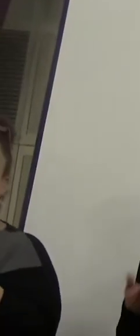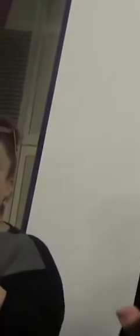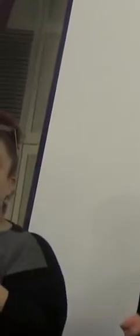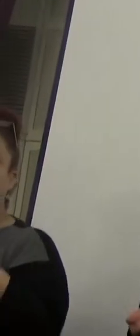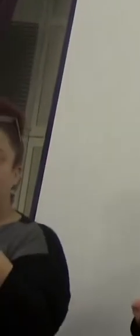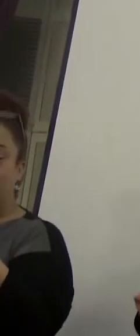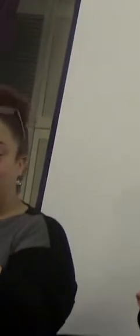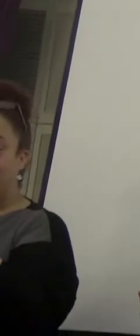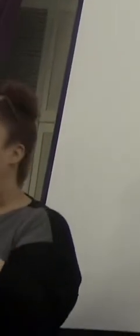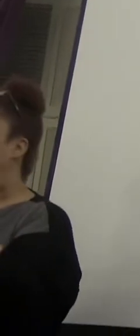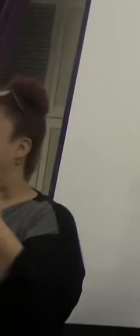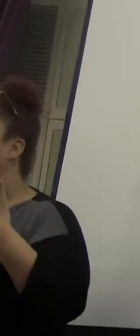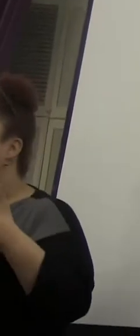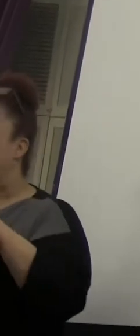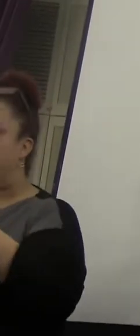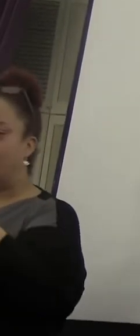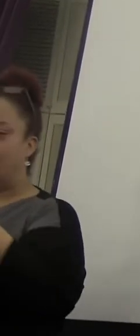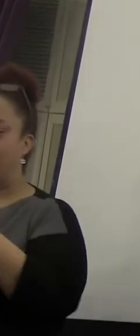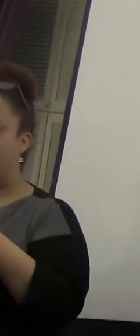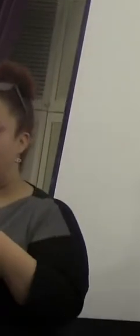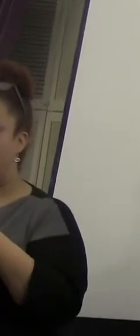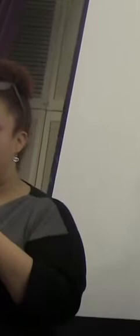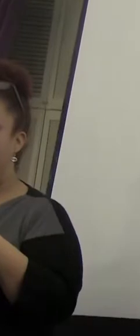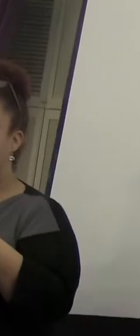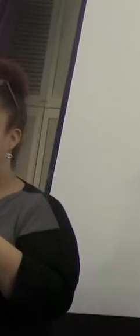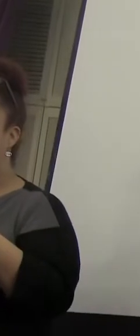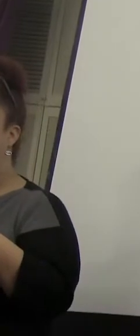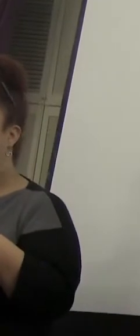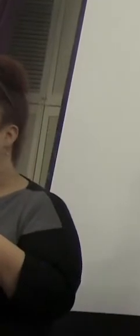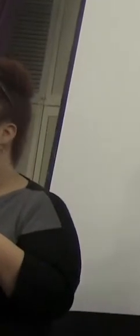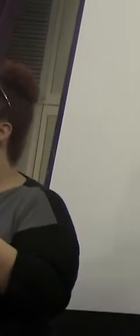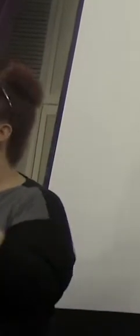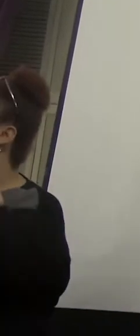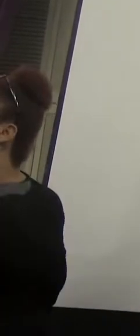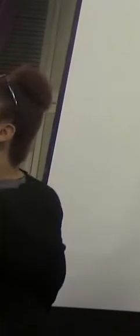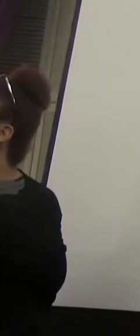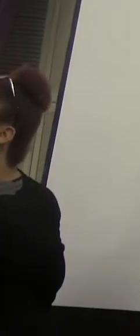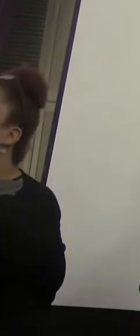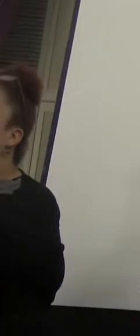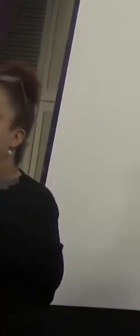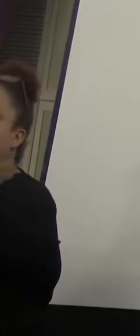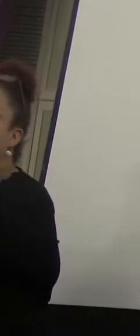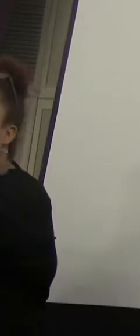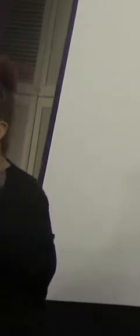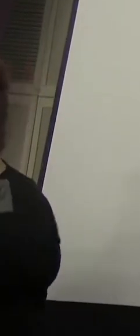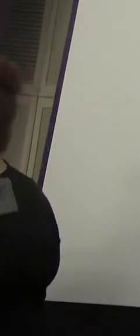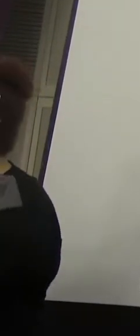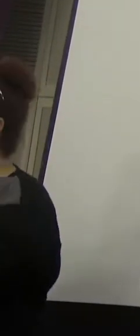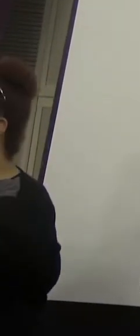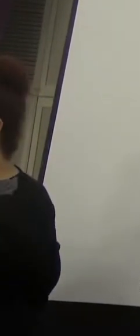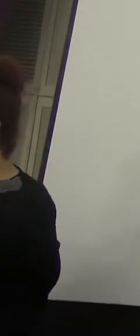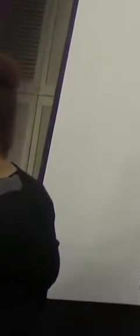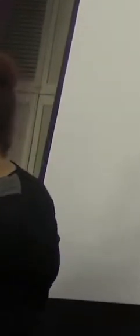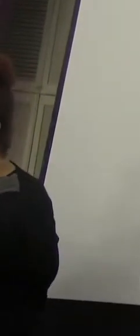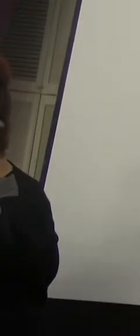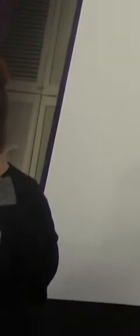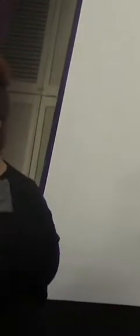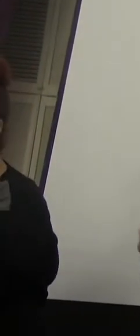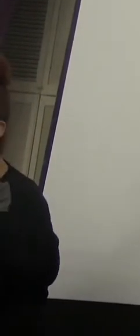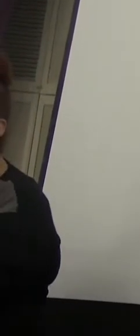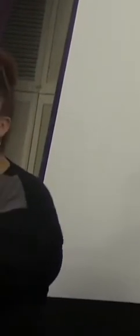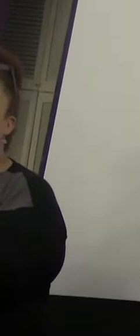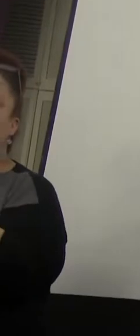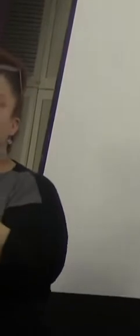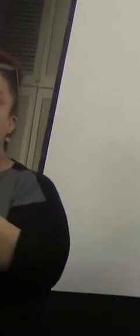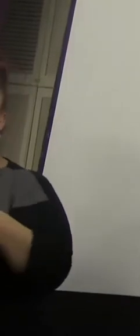honor and embrace the spirit of the ADA and their hiring practices. We need to make that happen more. I'm so glad that Mary was able to talk a little bit and